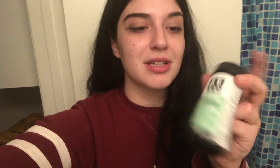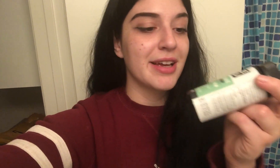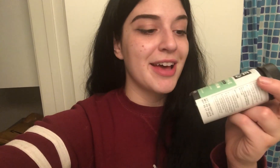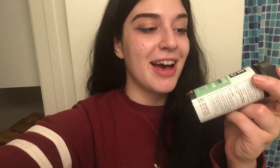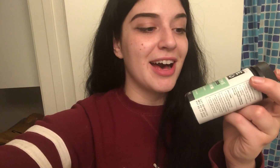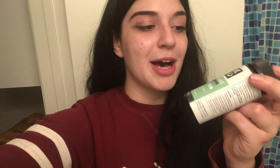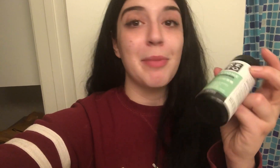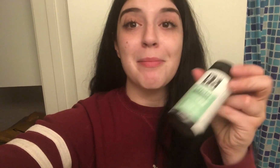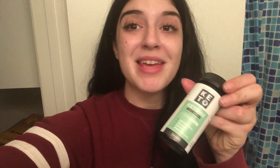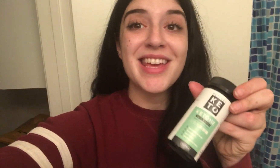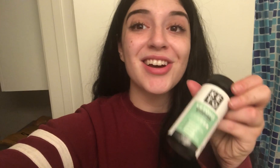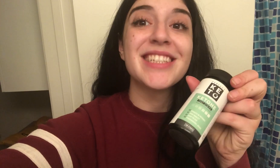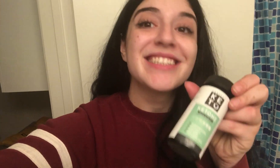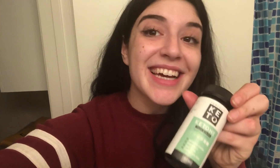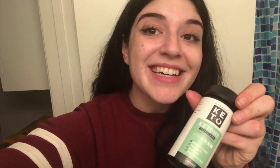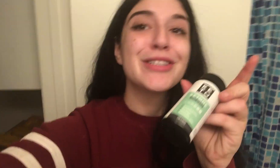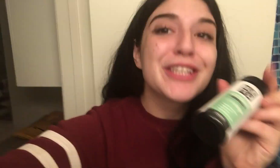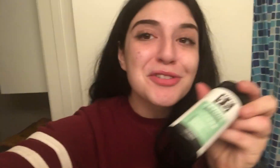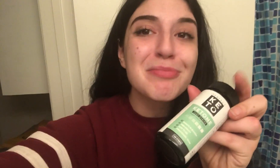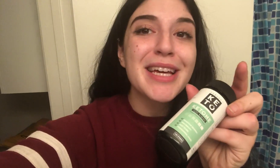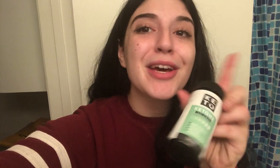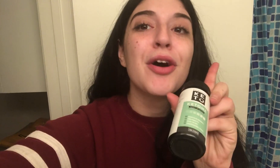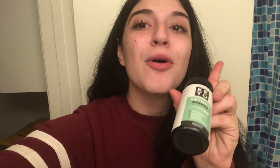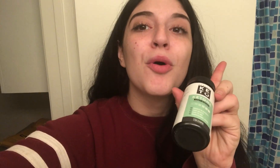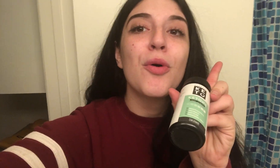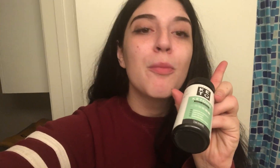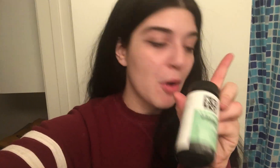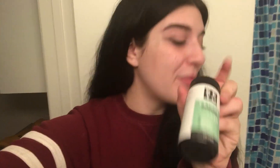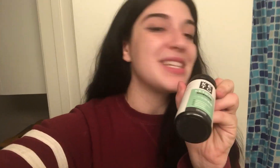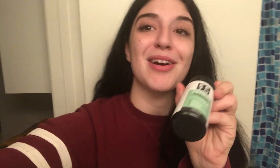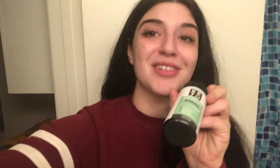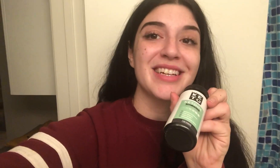by peeing on a stick. Excuse me, momentarily.